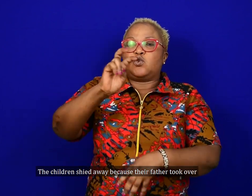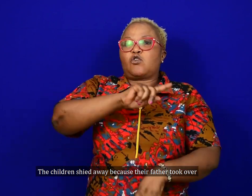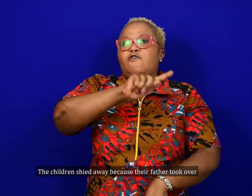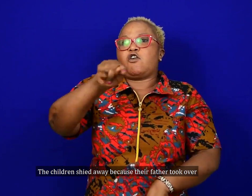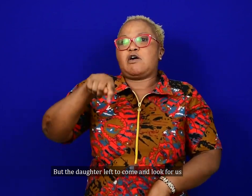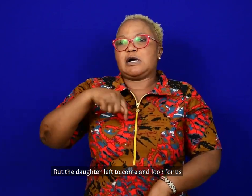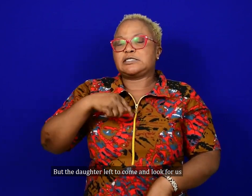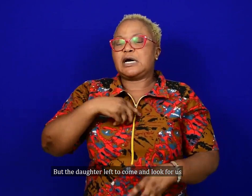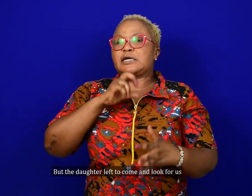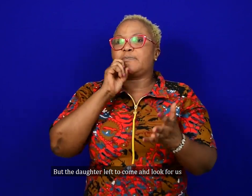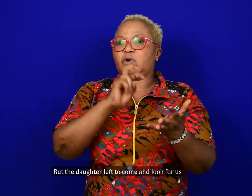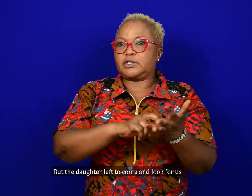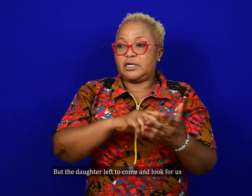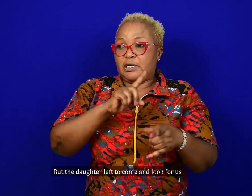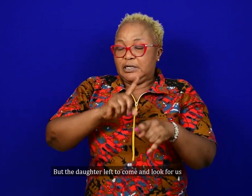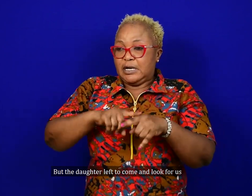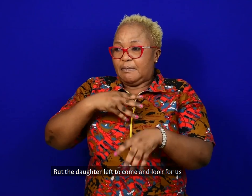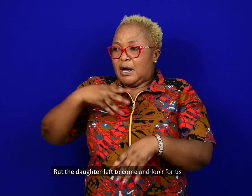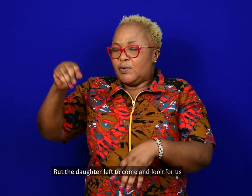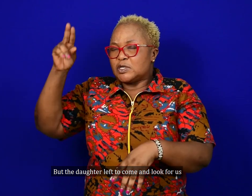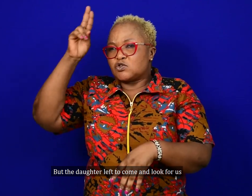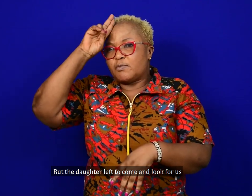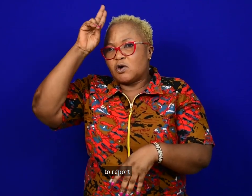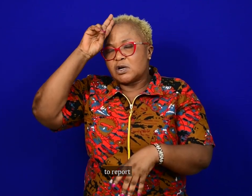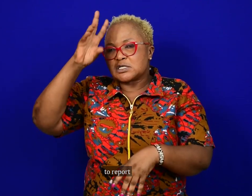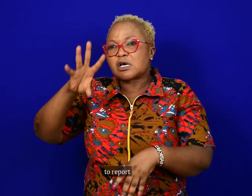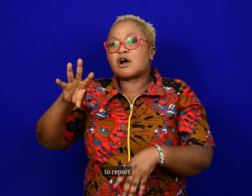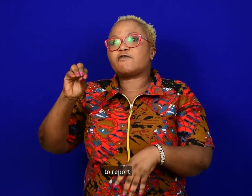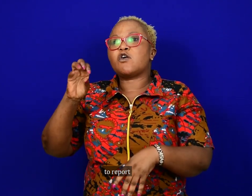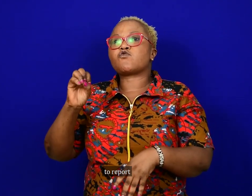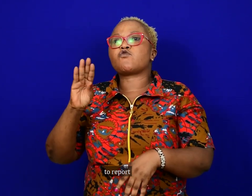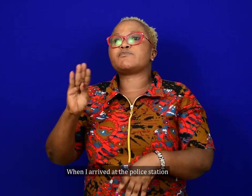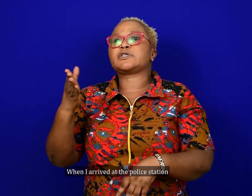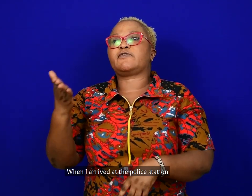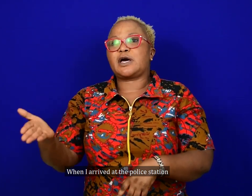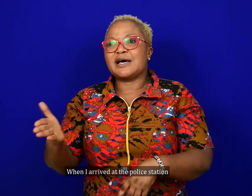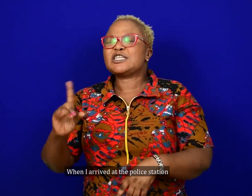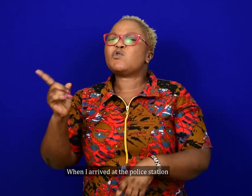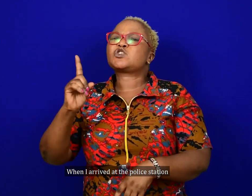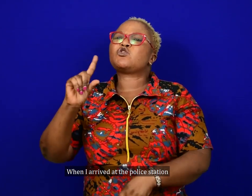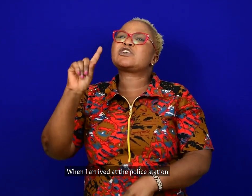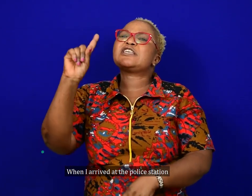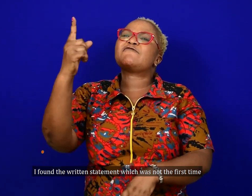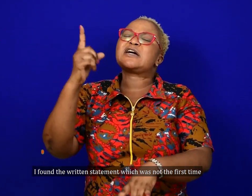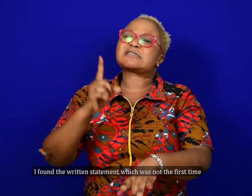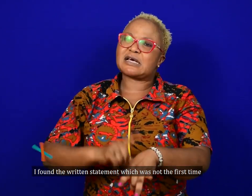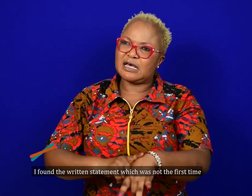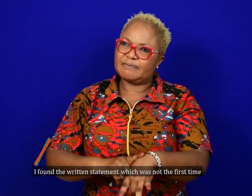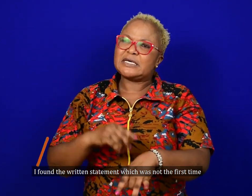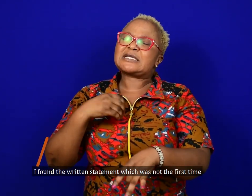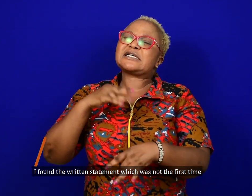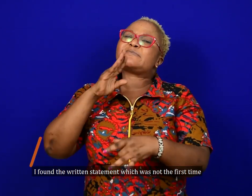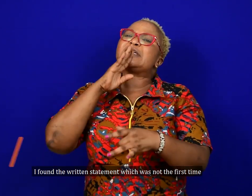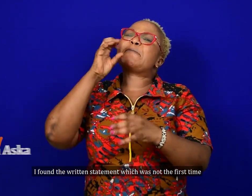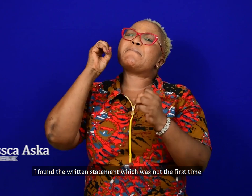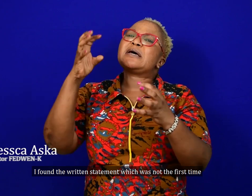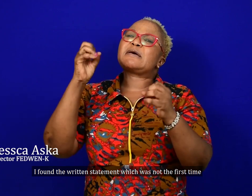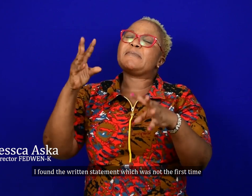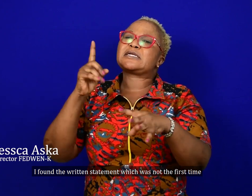But the daughter left to come and look for us to report. When I arrived at the police station, I found the written statement, which was not the